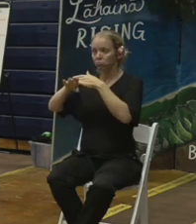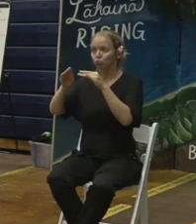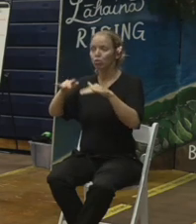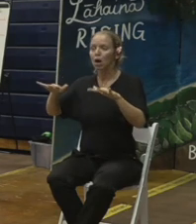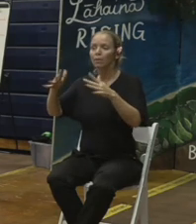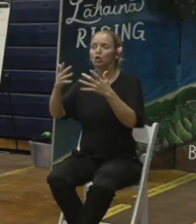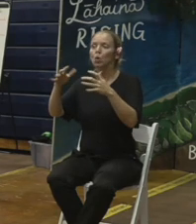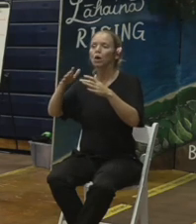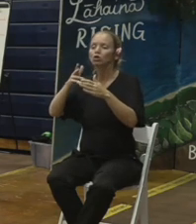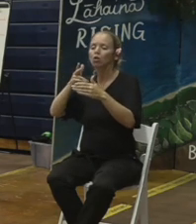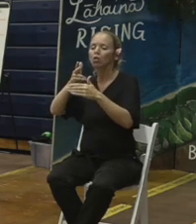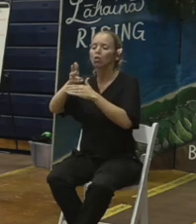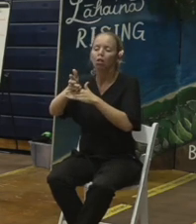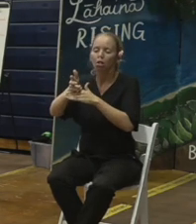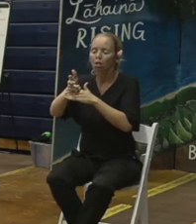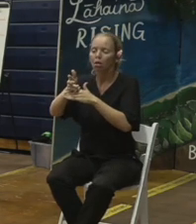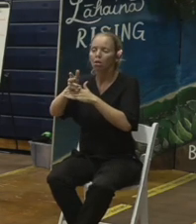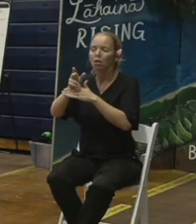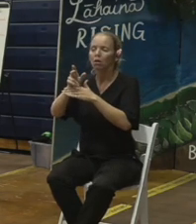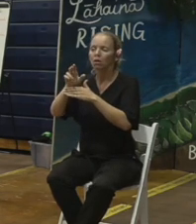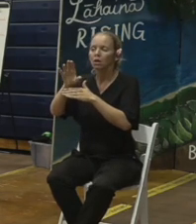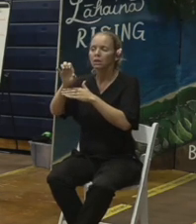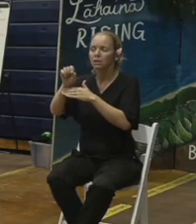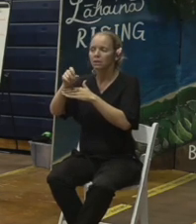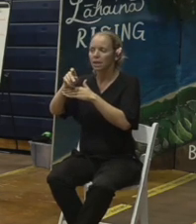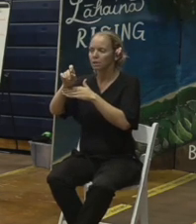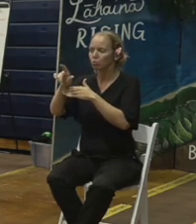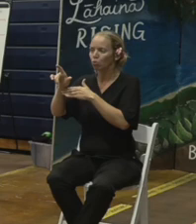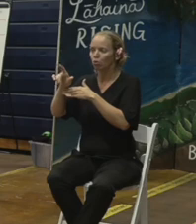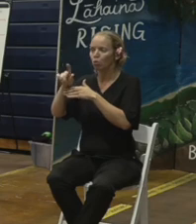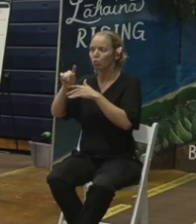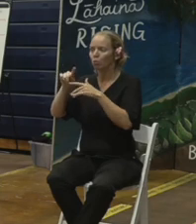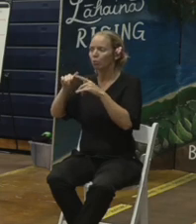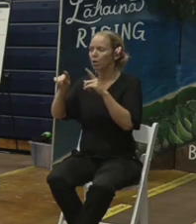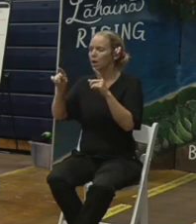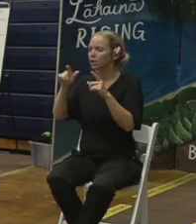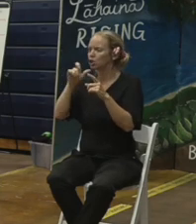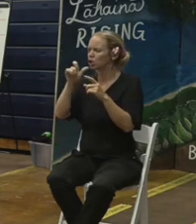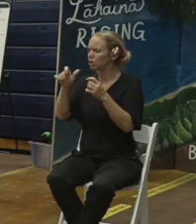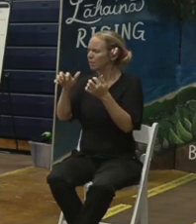but again those should not be disturbed on those properties